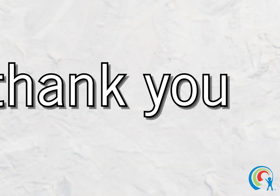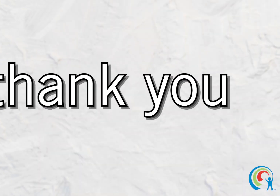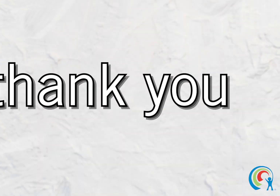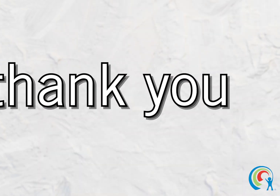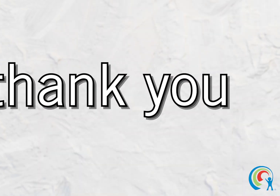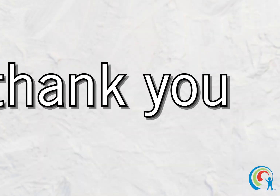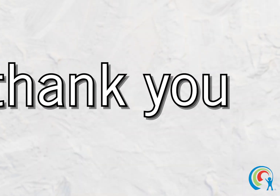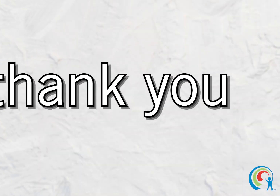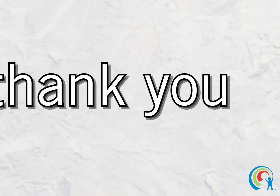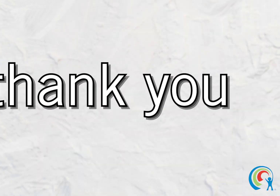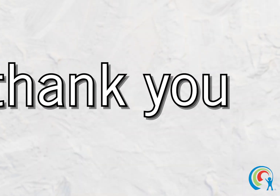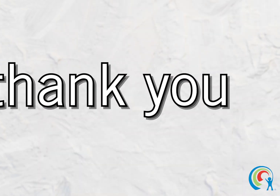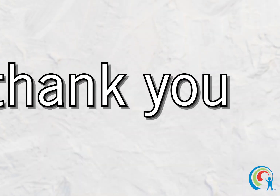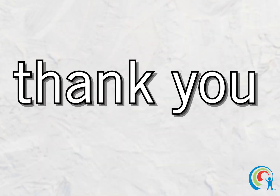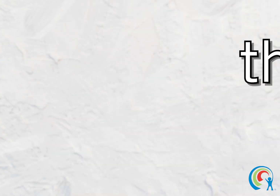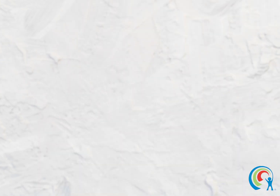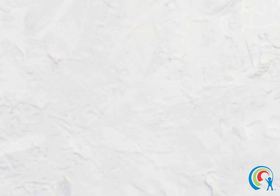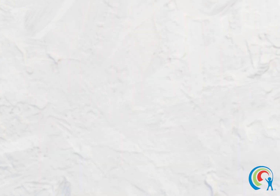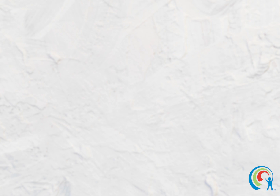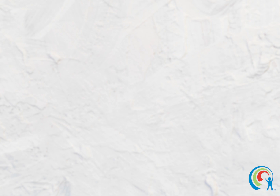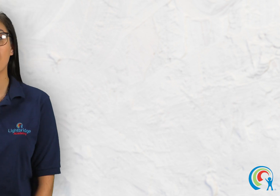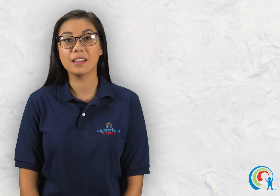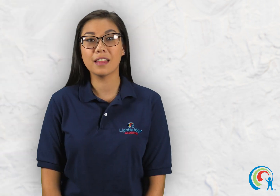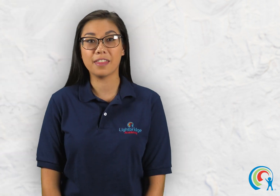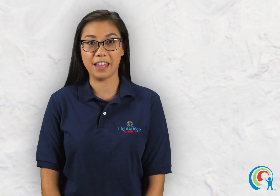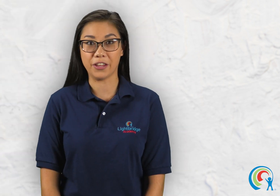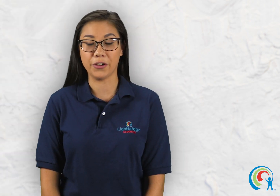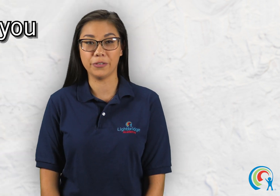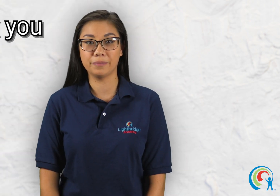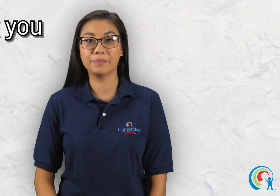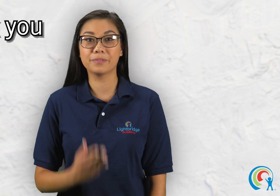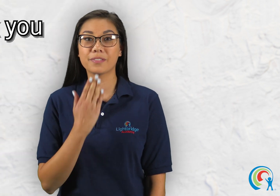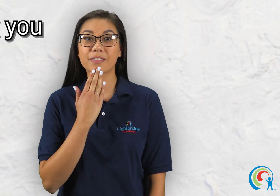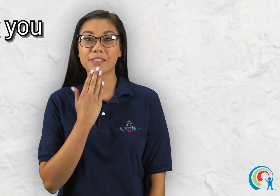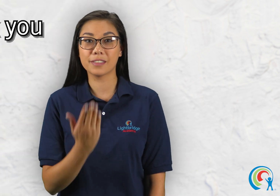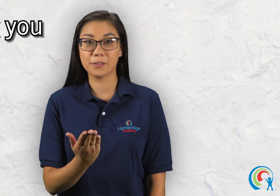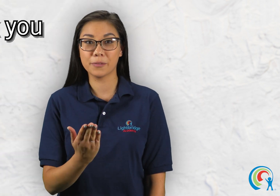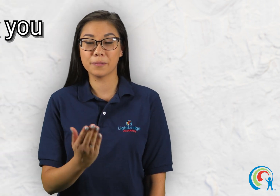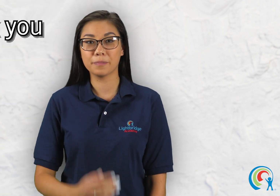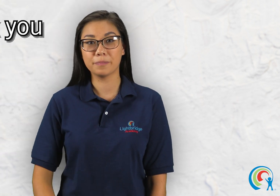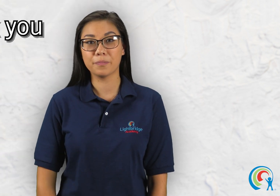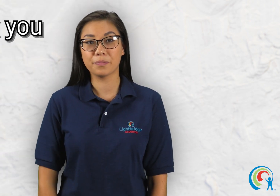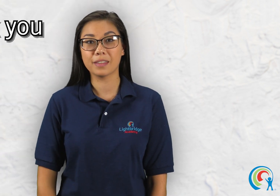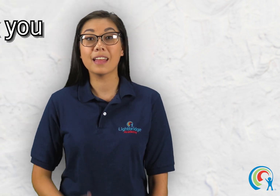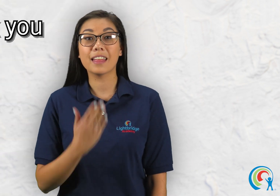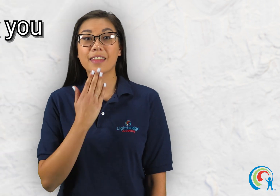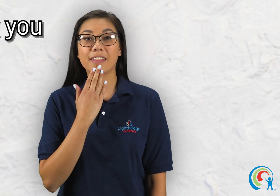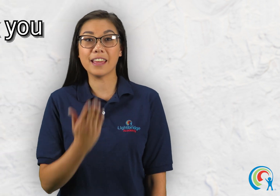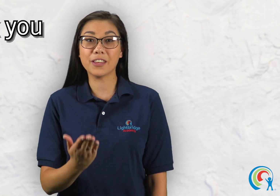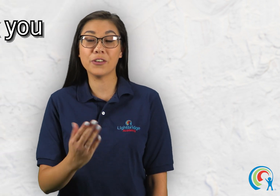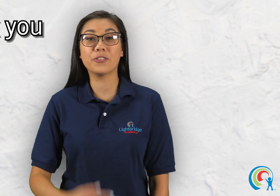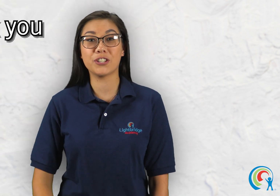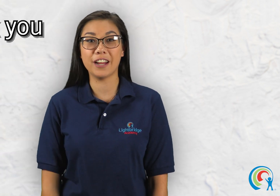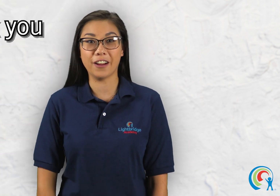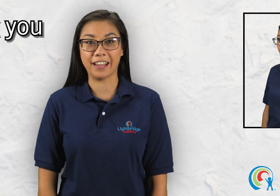thank you thank you for sharing